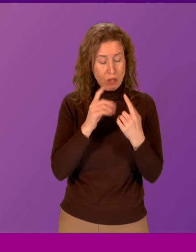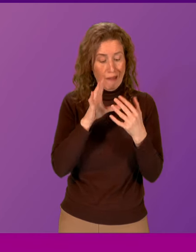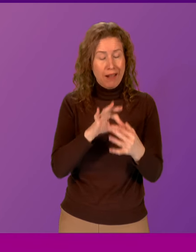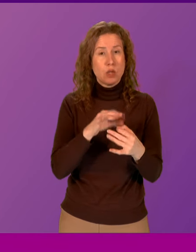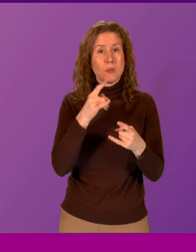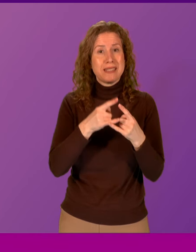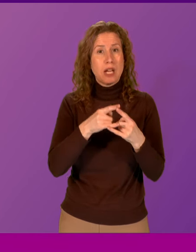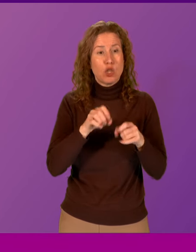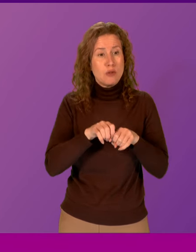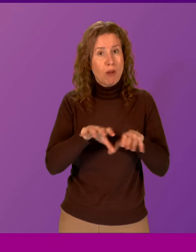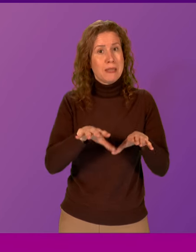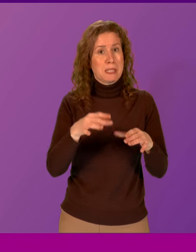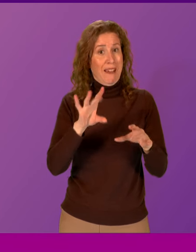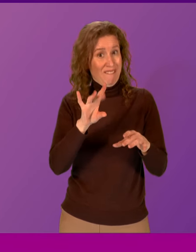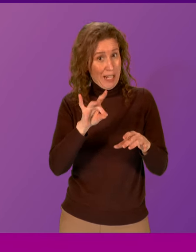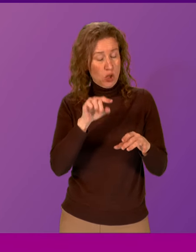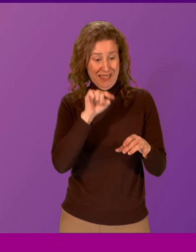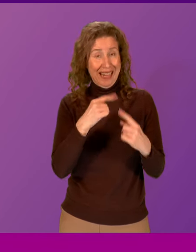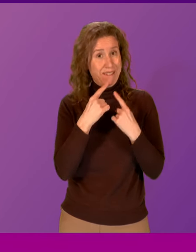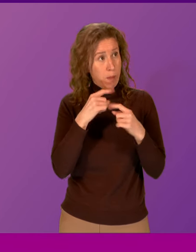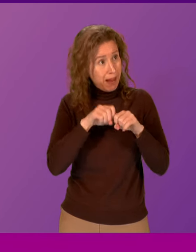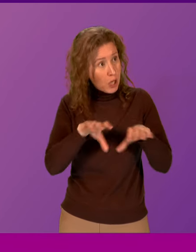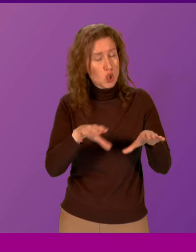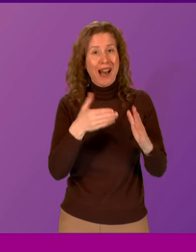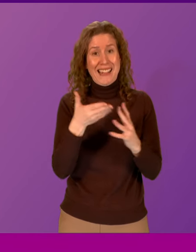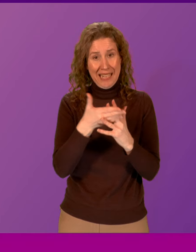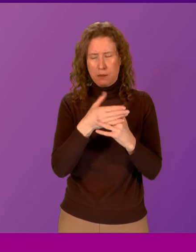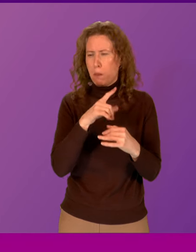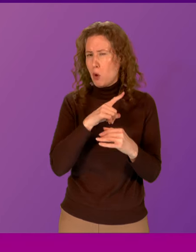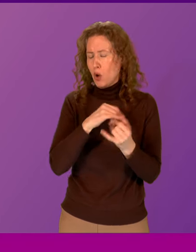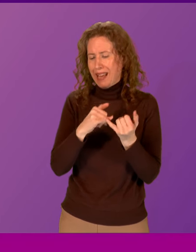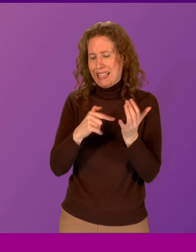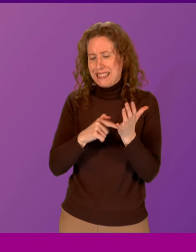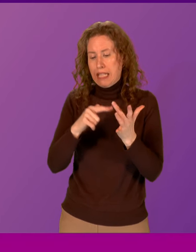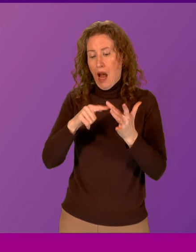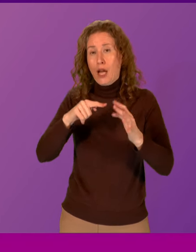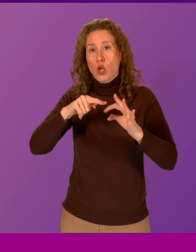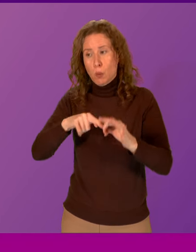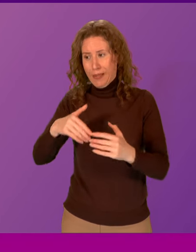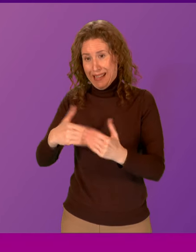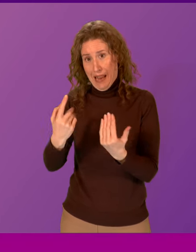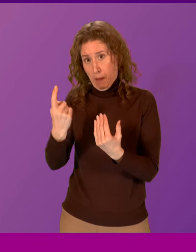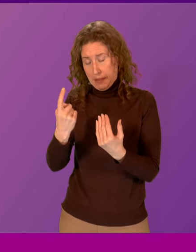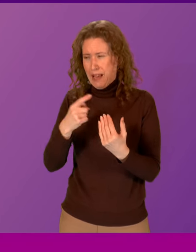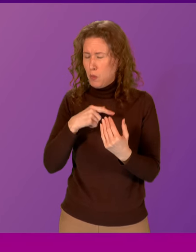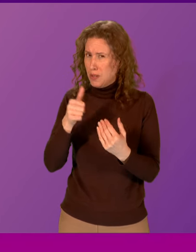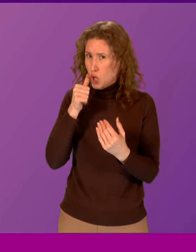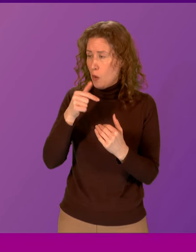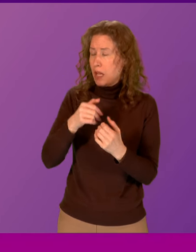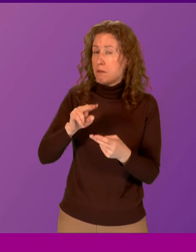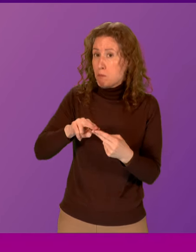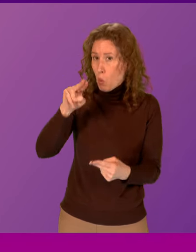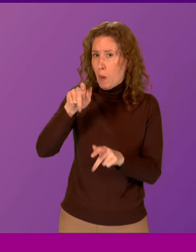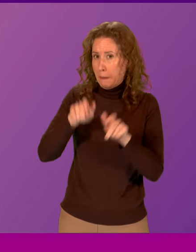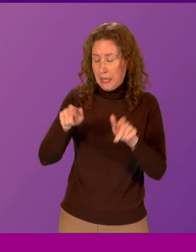transmitted infections is accessible in light of STIQ Day and the reported rising number of cases